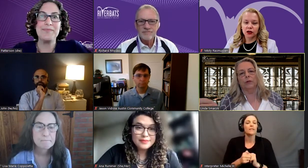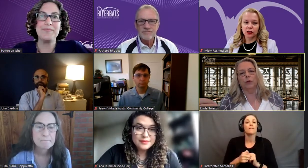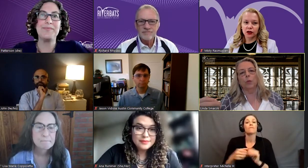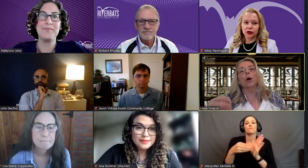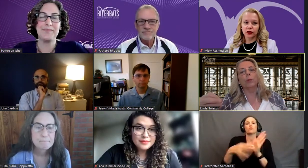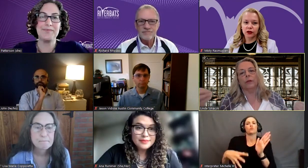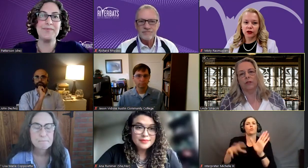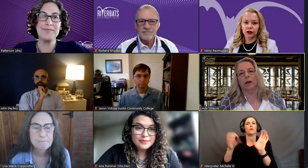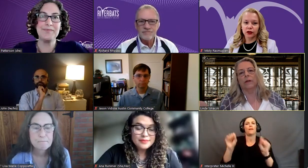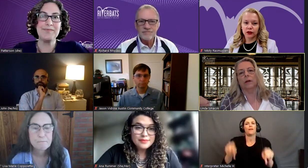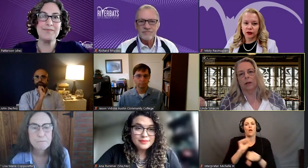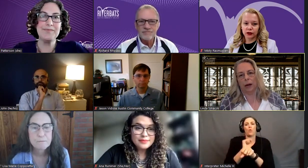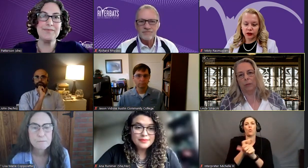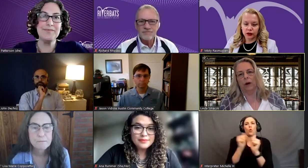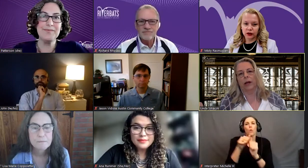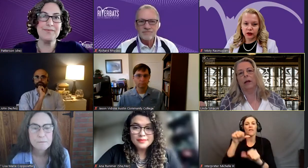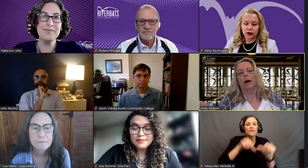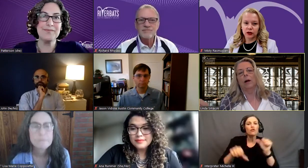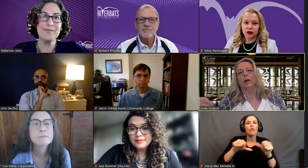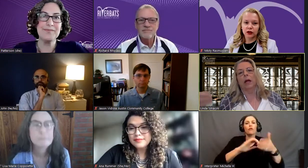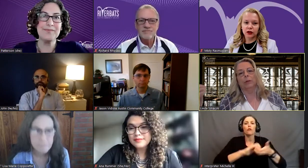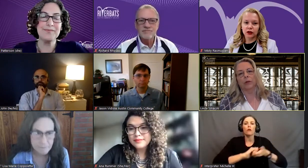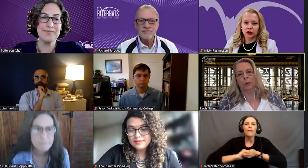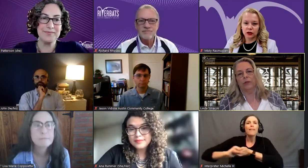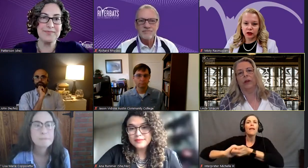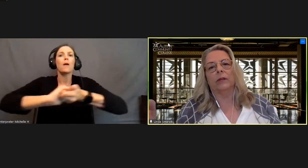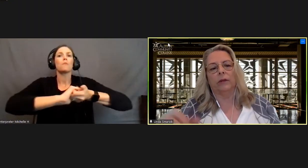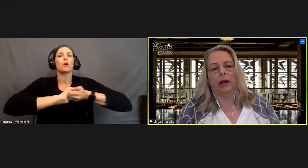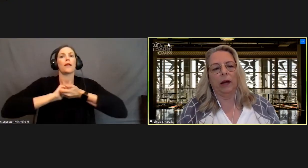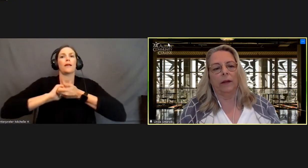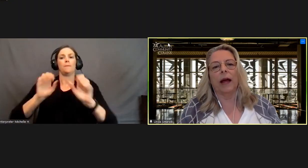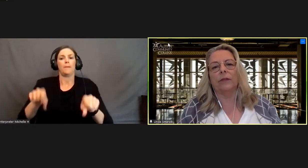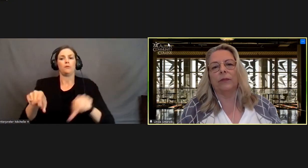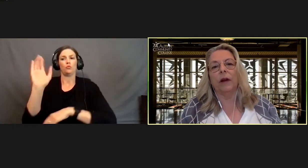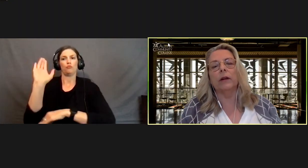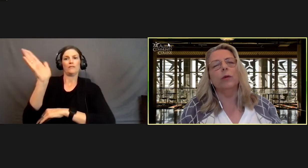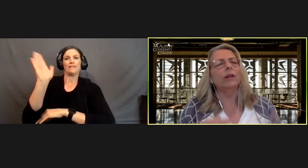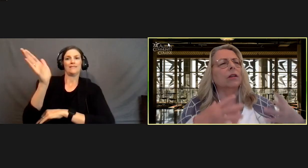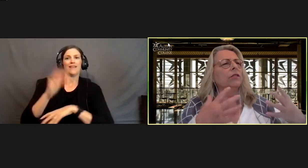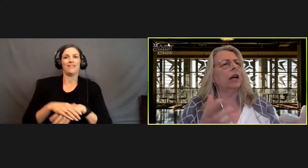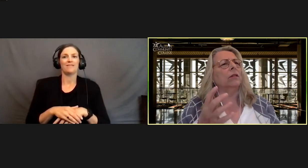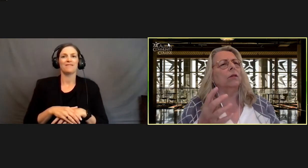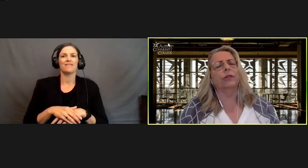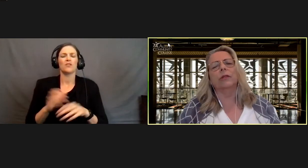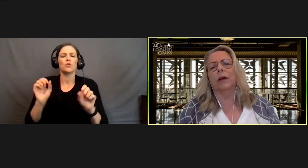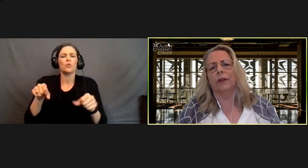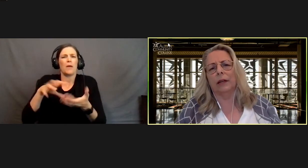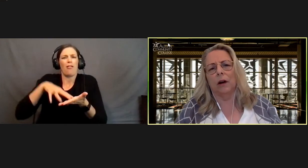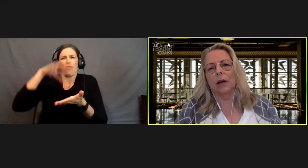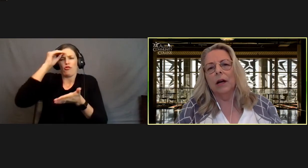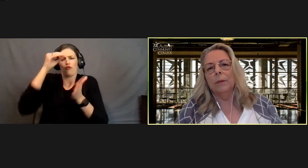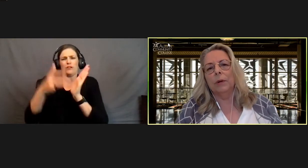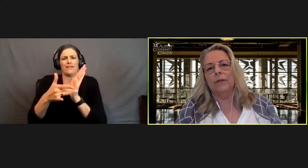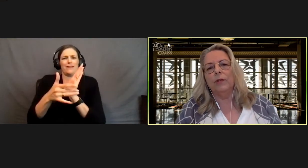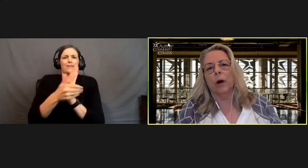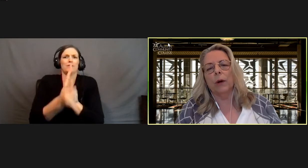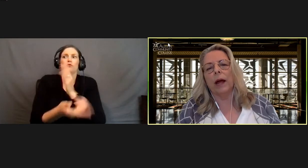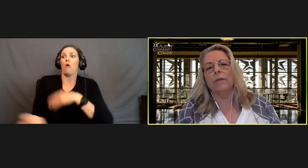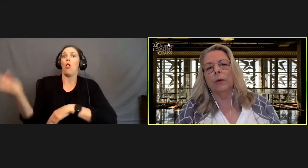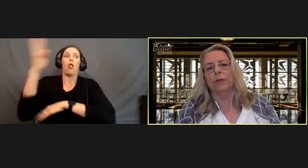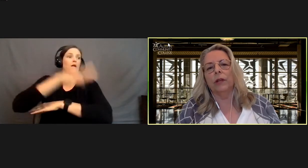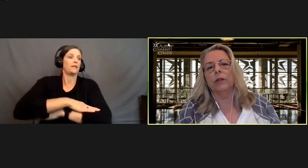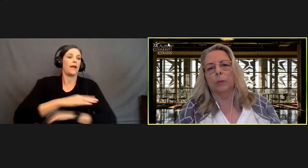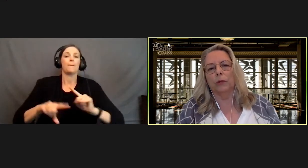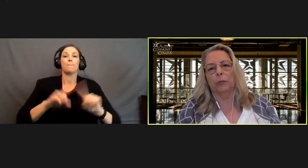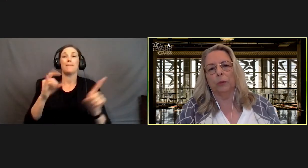able to work with each other collaborate being able to present and that's very you can learn technical skills all day long, but if you don't